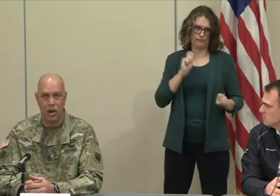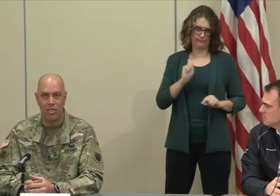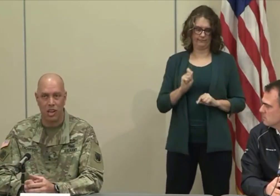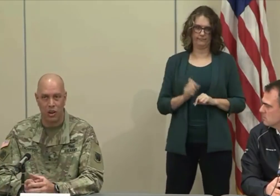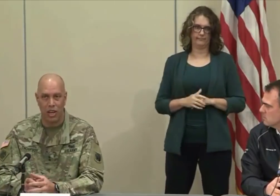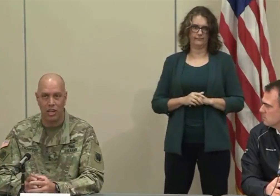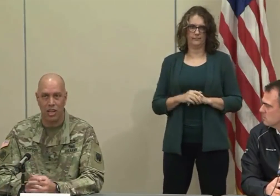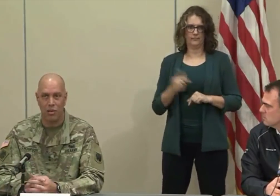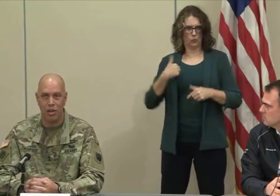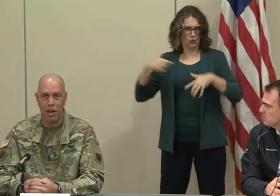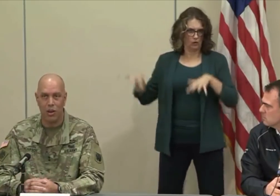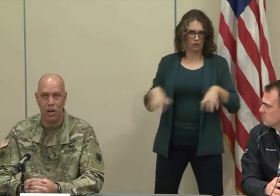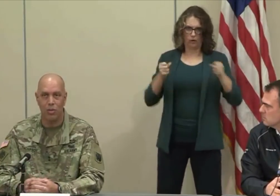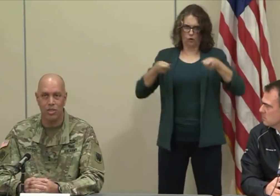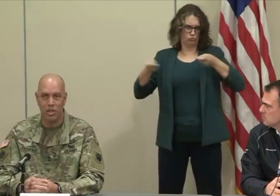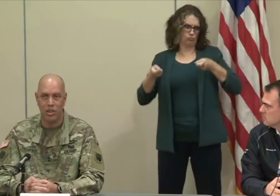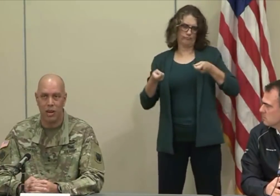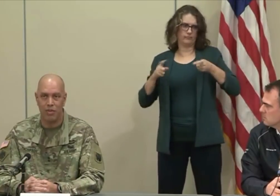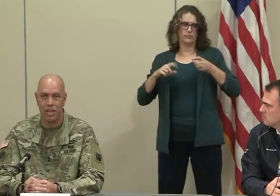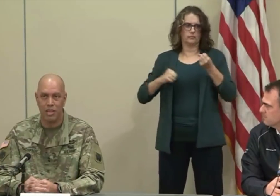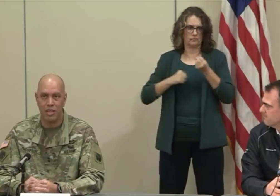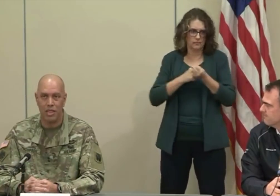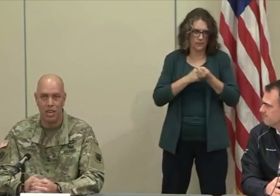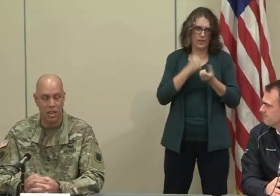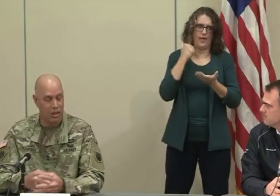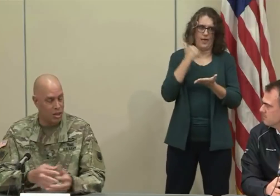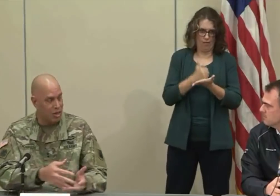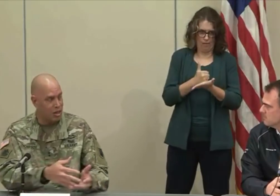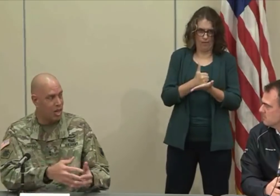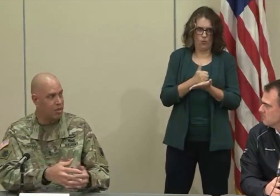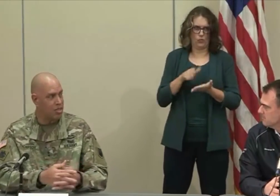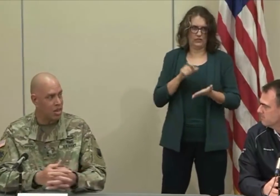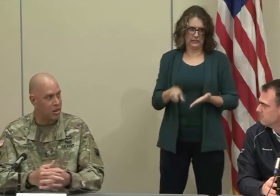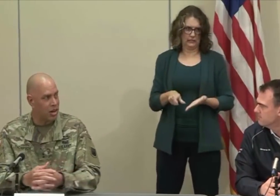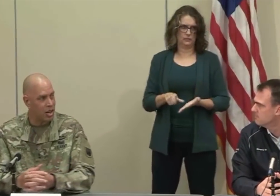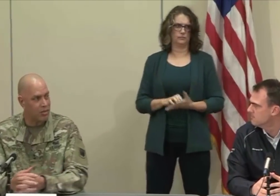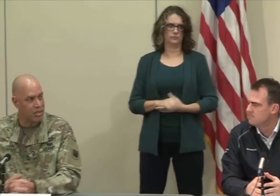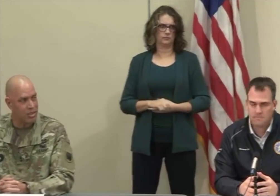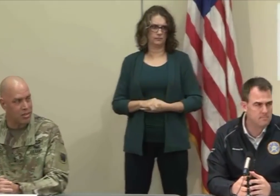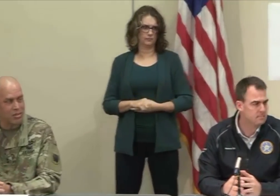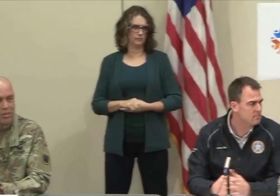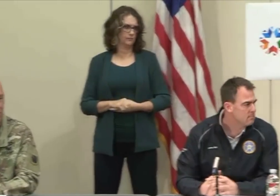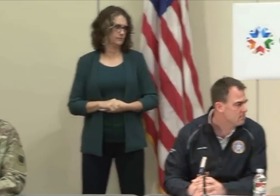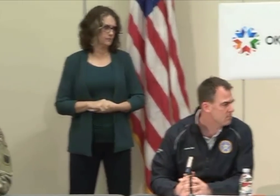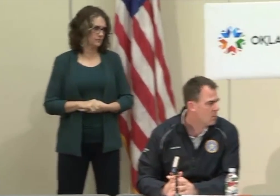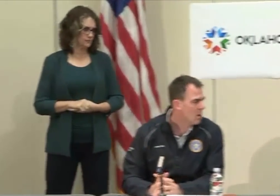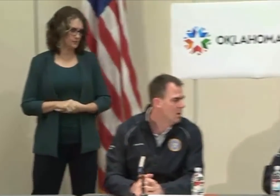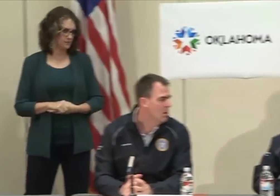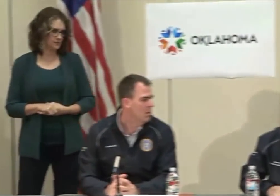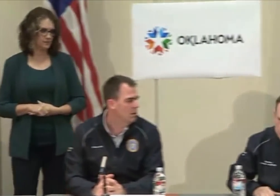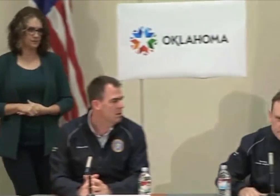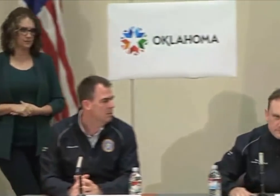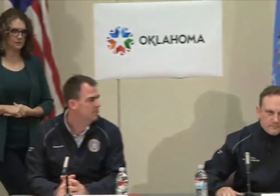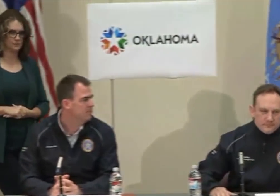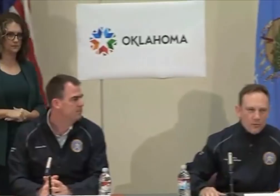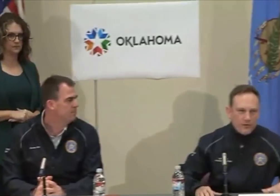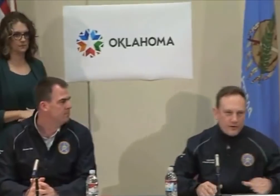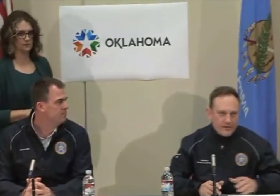out, the Guard is called out to help Oklahomans in their time of need. And I'll give my time to Secretary Loffridge. Thank you, General.